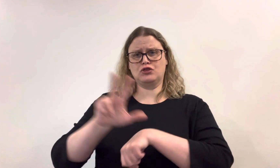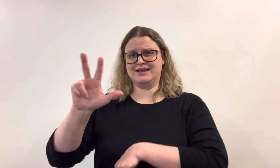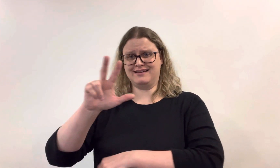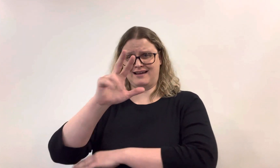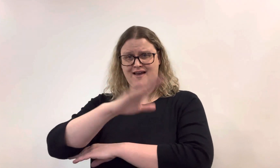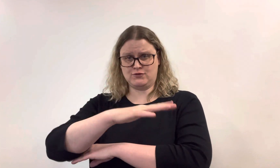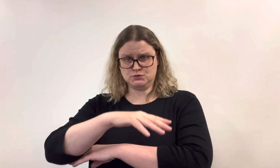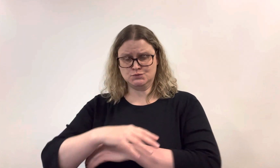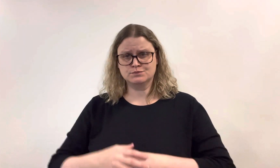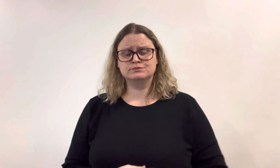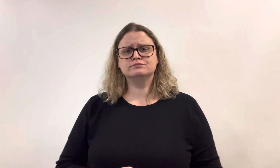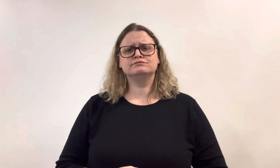1 to 3 p.m.